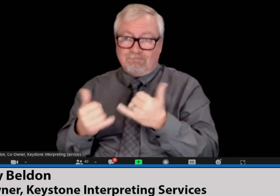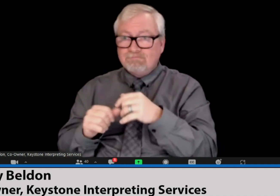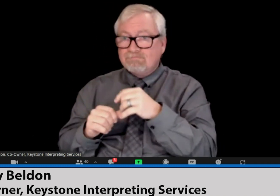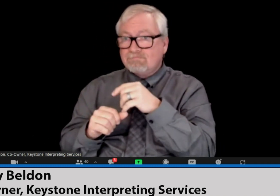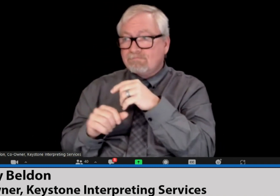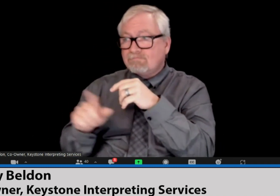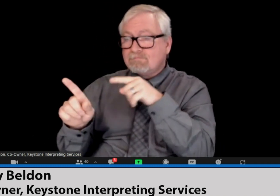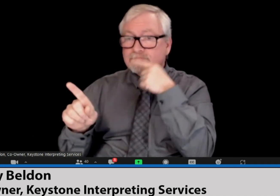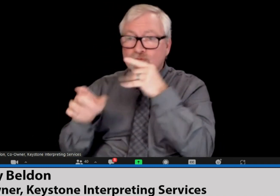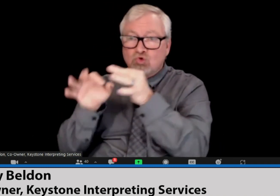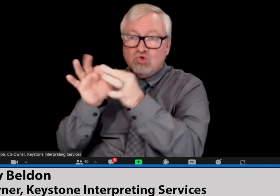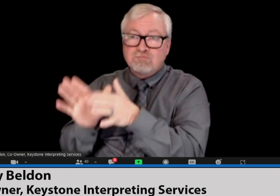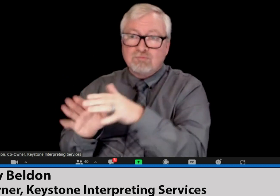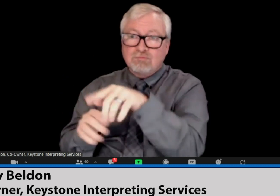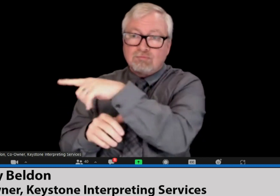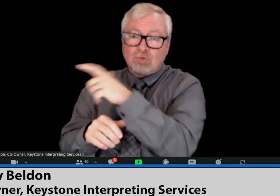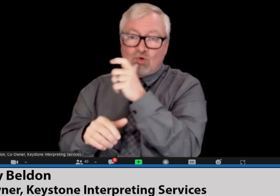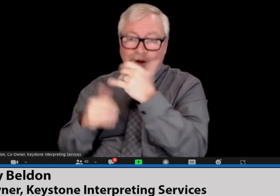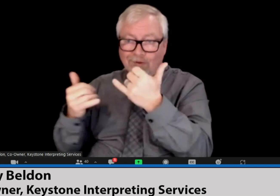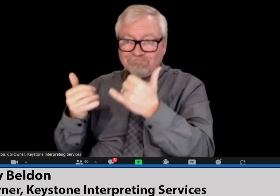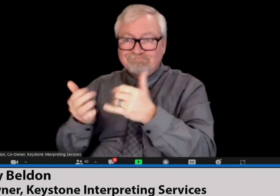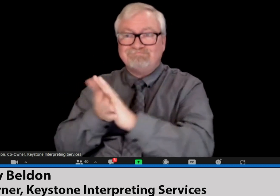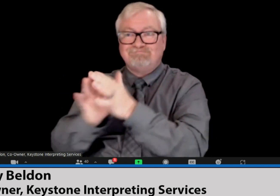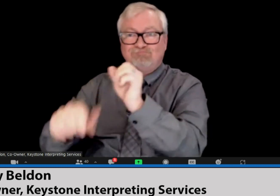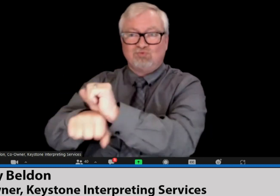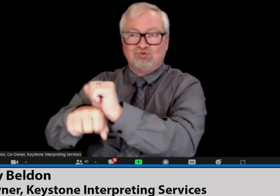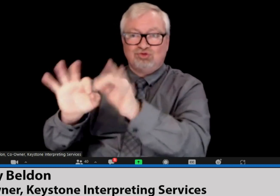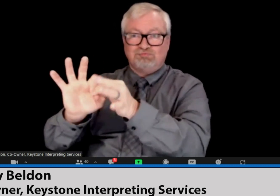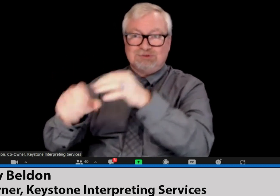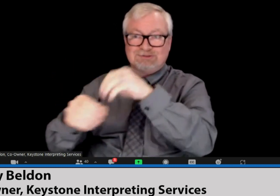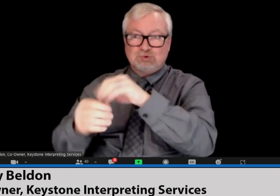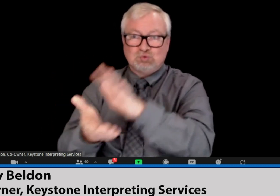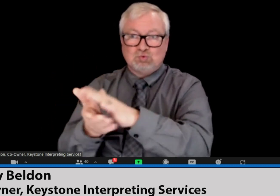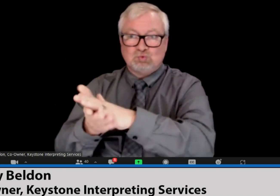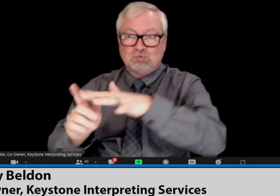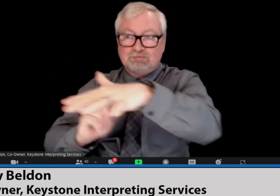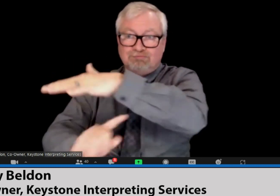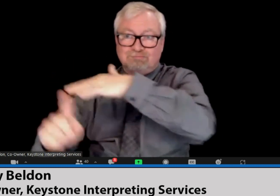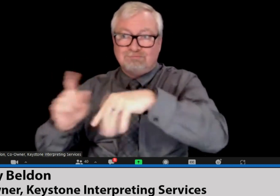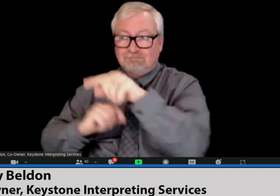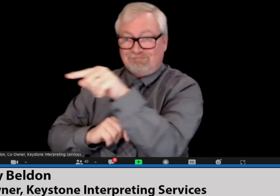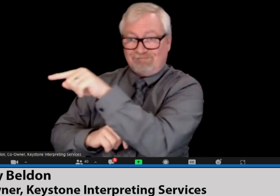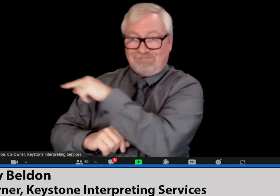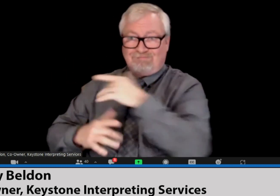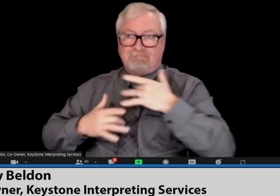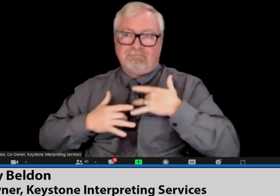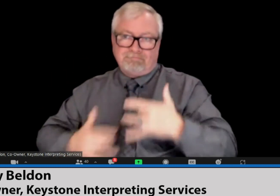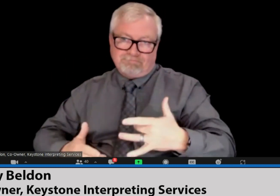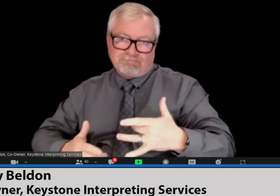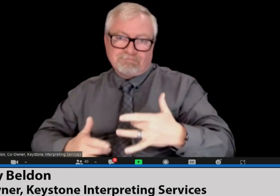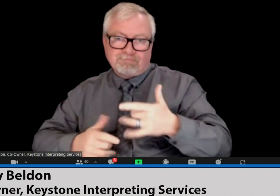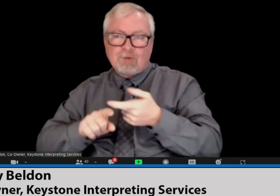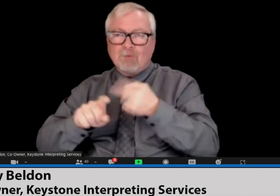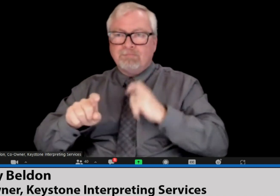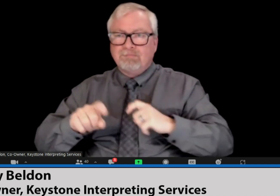Many who currently are in the classroom using regular ASL interpreters.